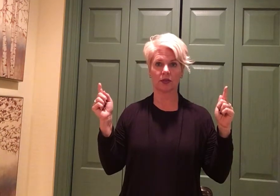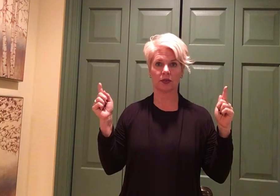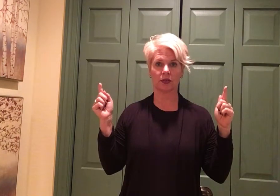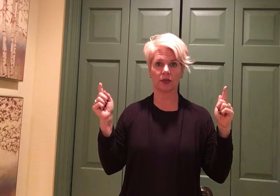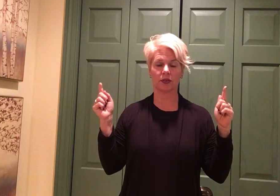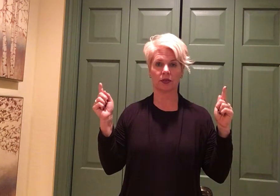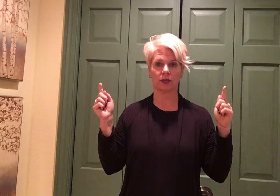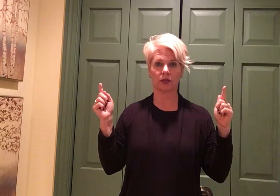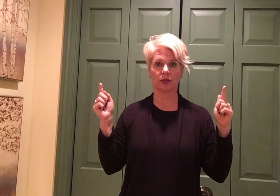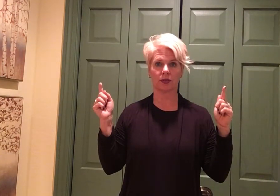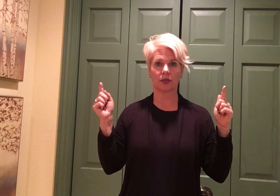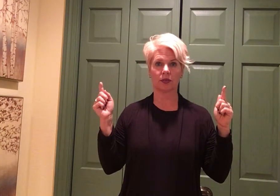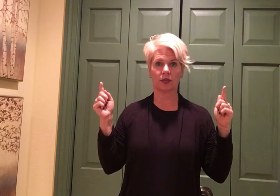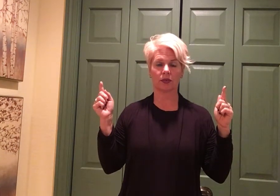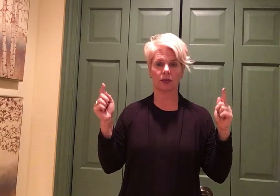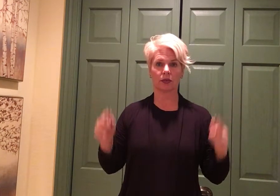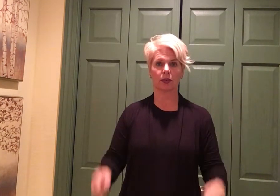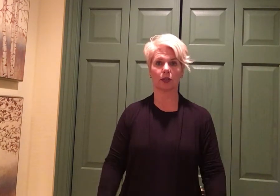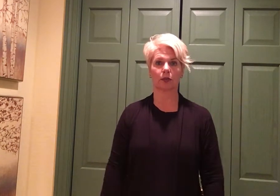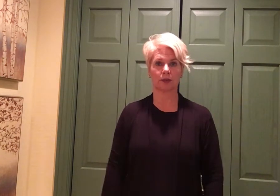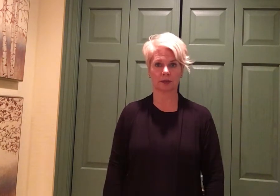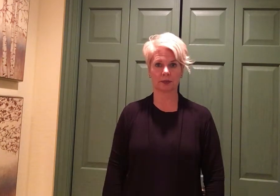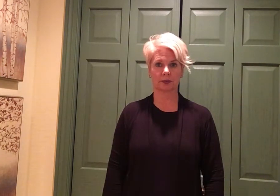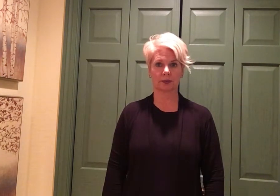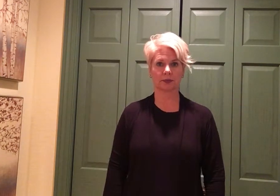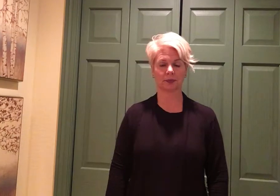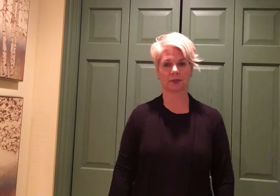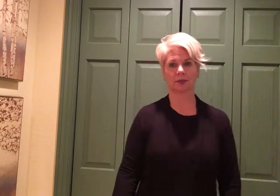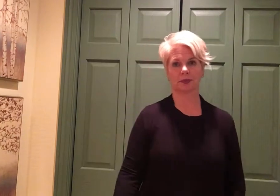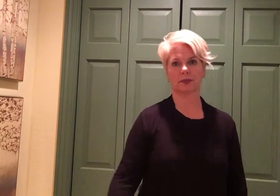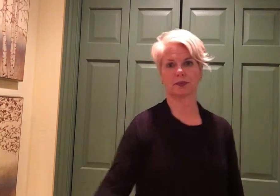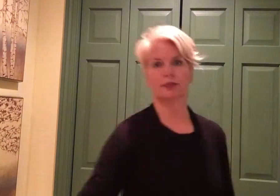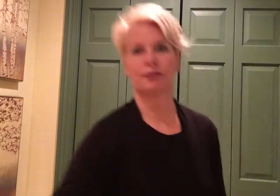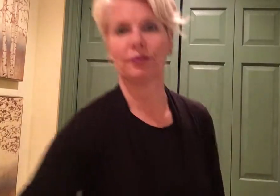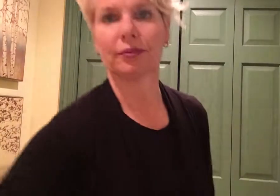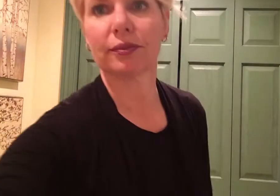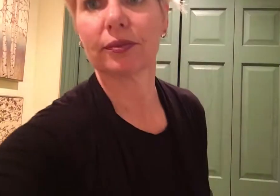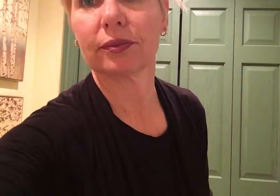Little baby you. Fluves My little baby left…